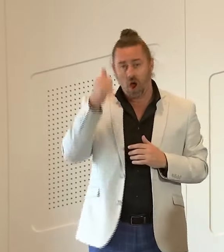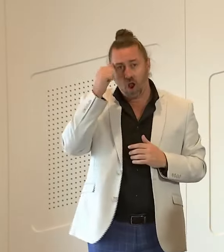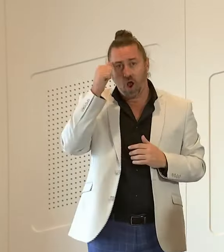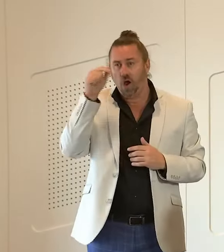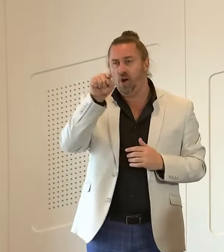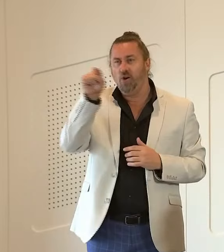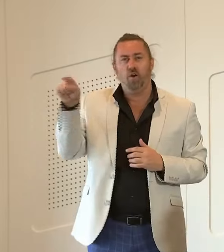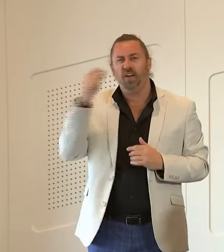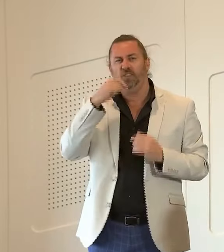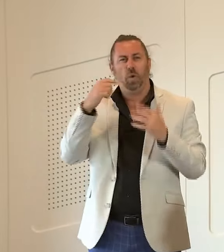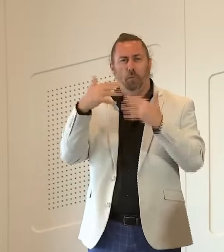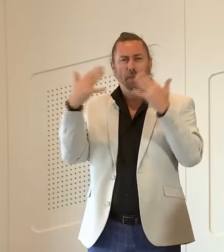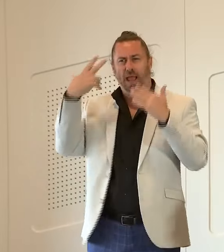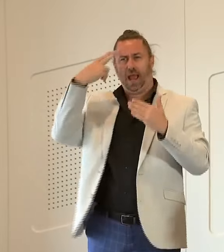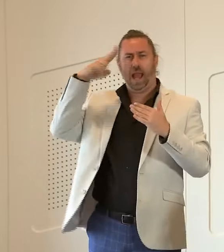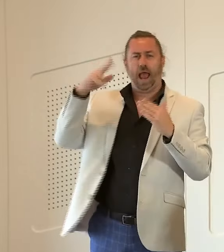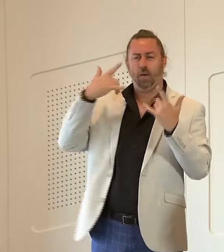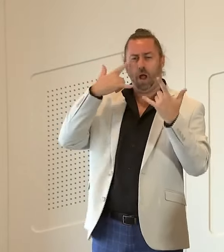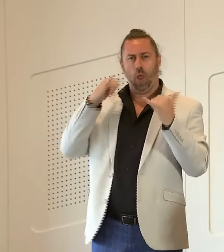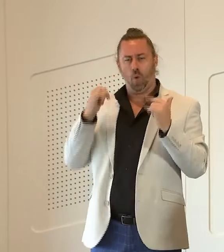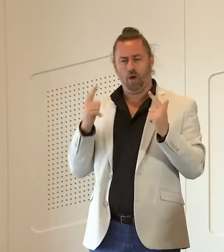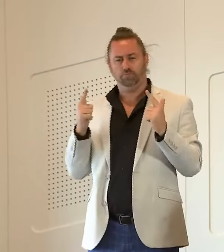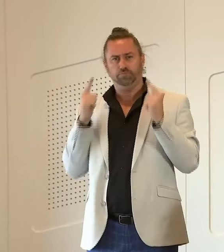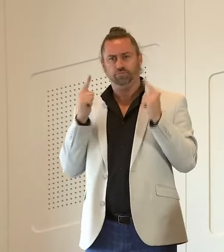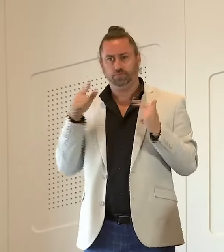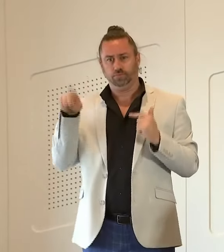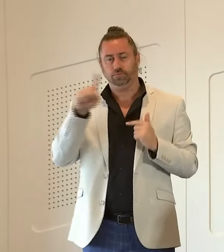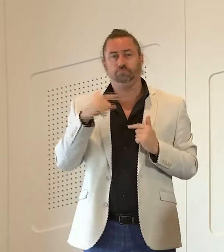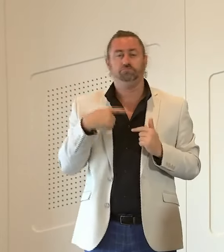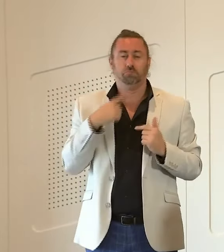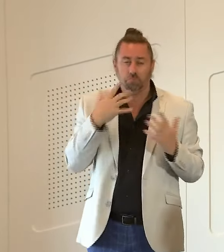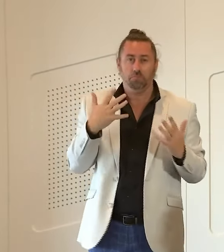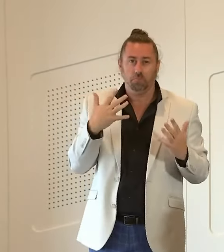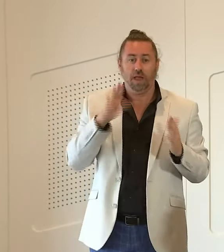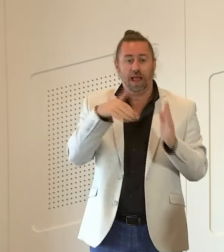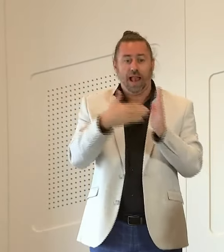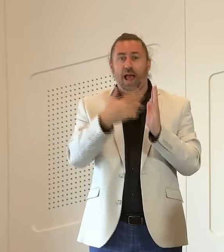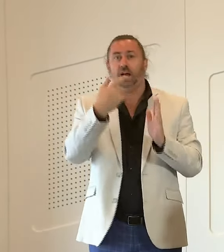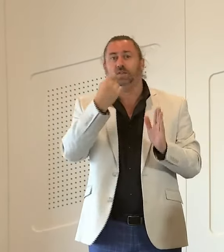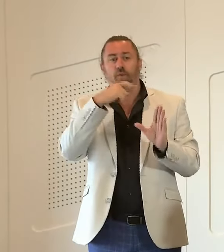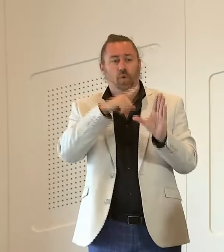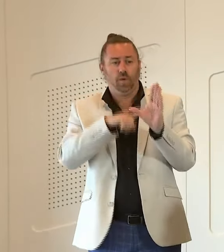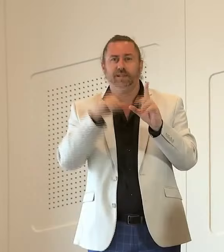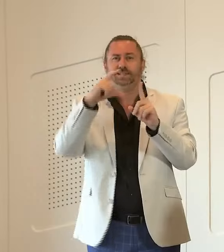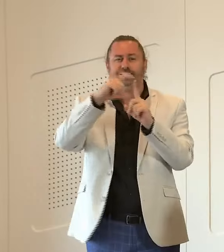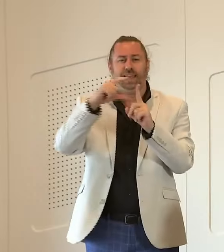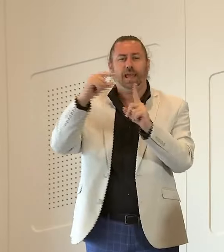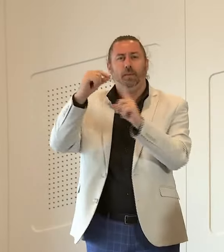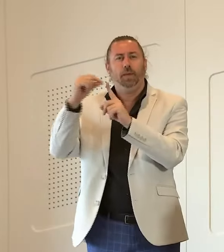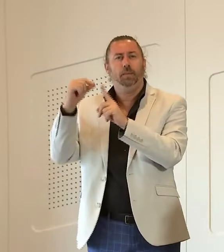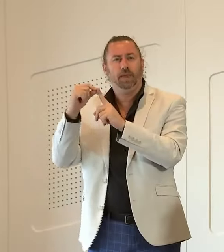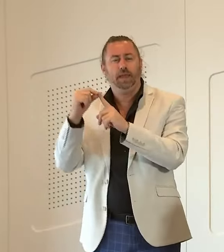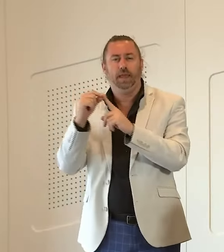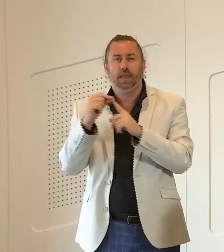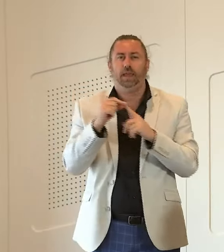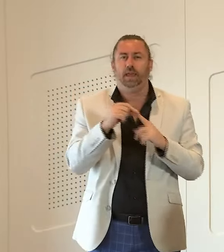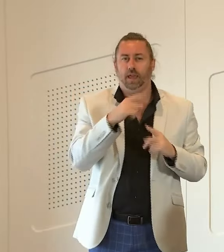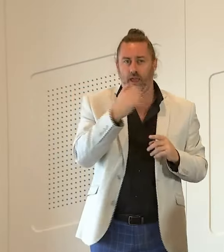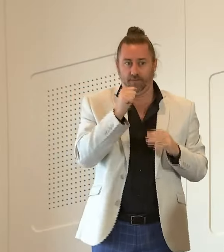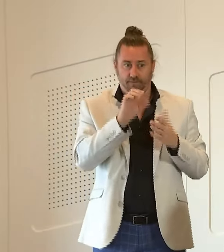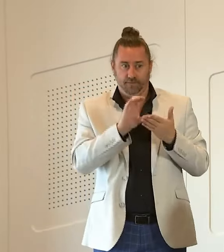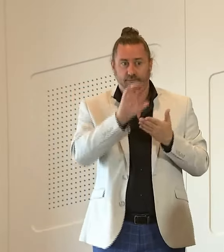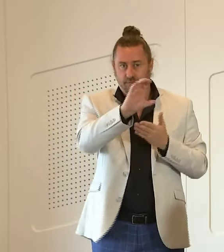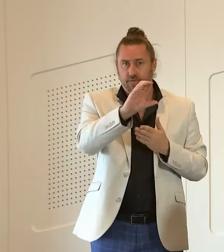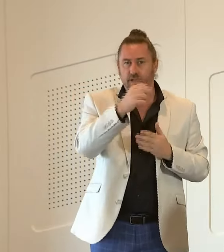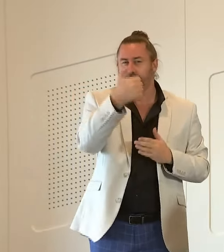of those reports what i would say on average over the last few years as um funding for the director of public prosecutions has increased um by six